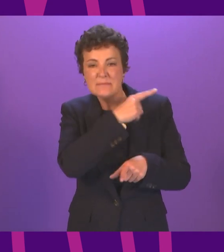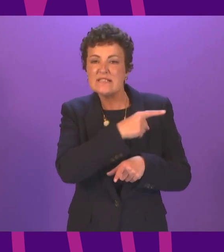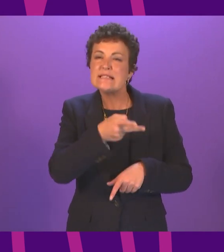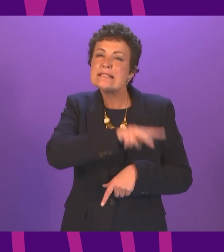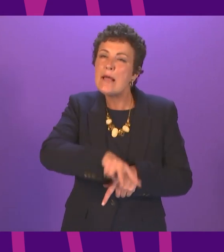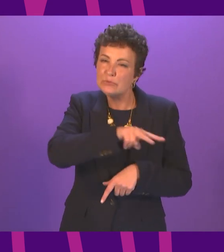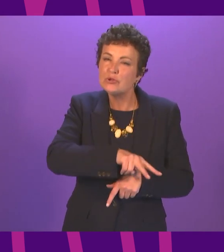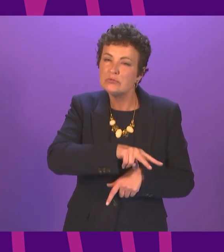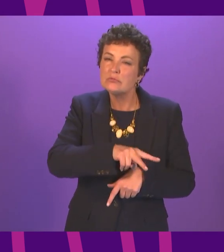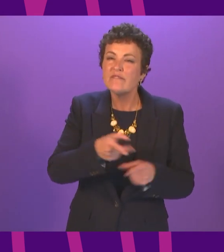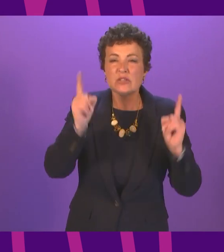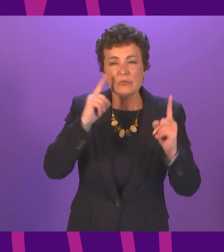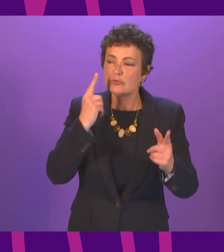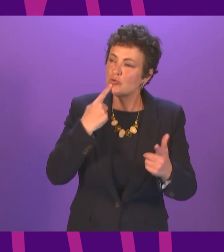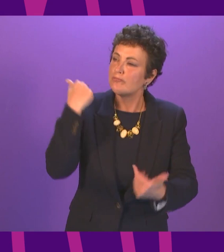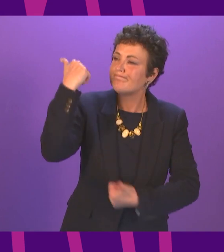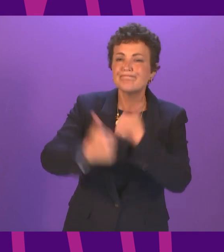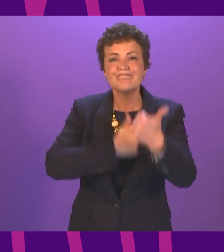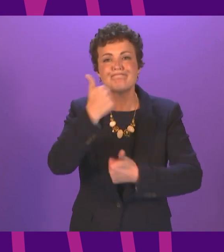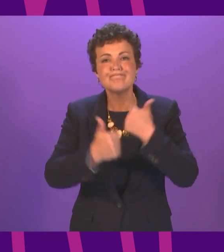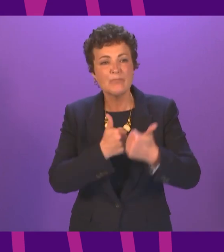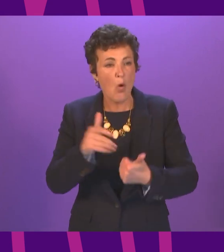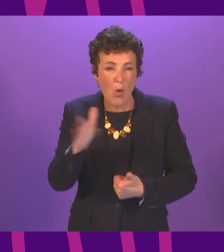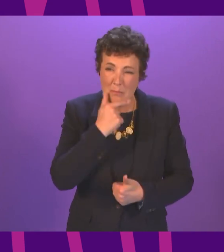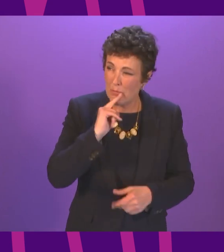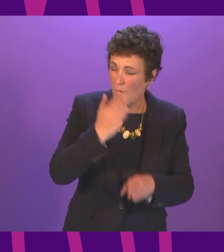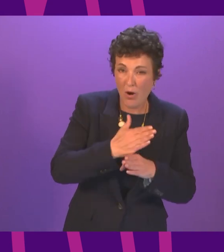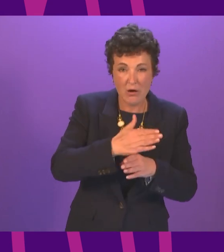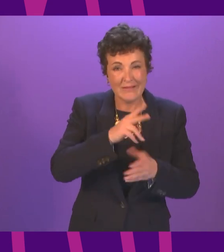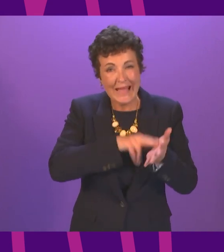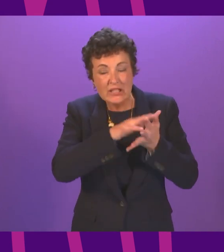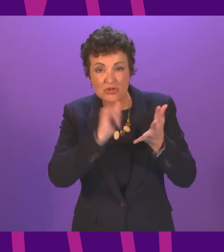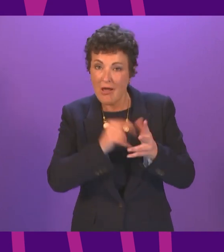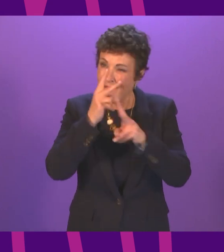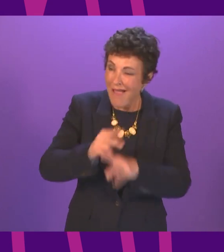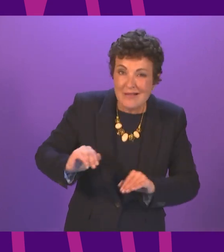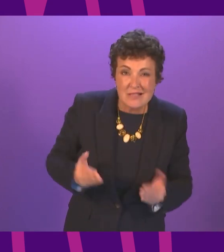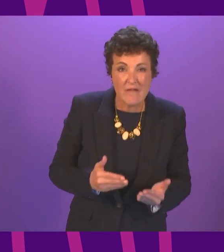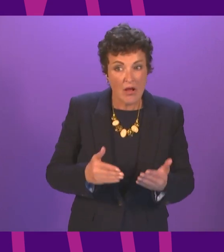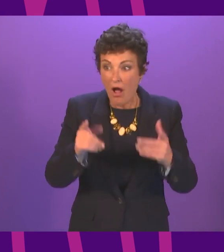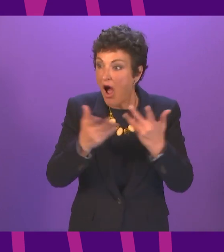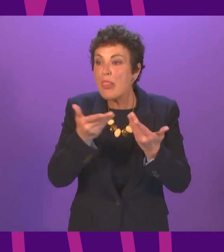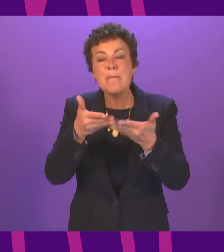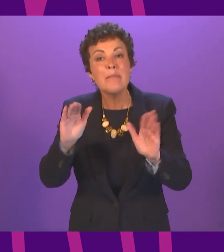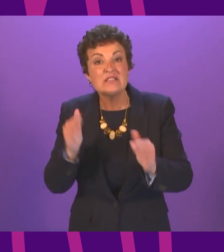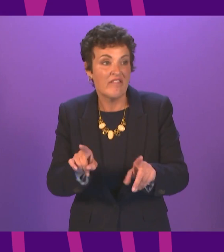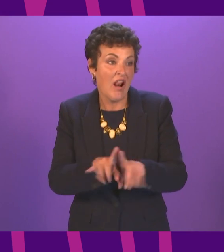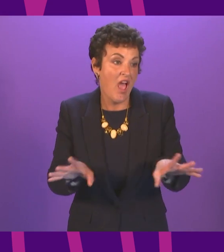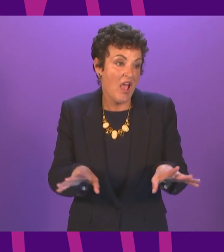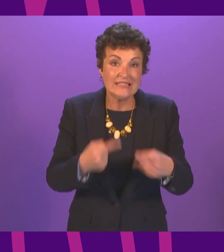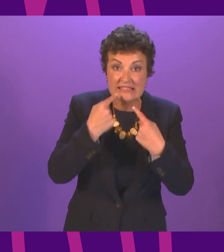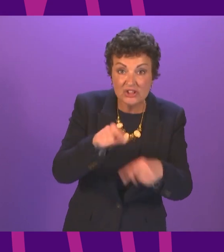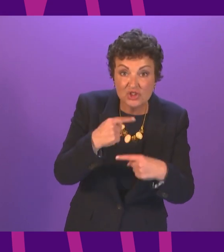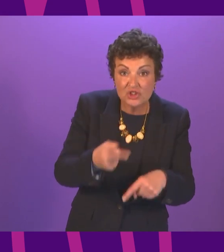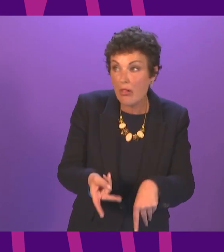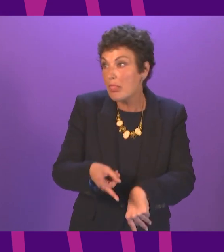those who have worked so hard to protect the public, those in the NHS and the care service, those in other public services such as in